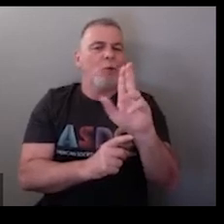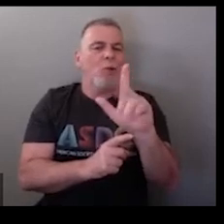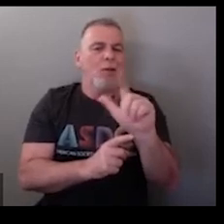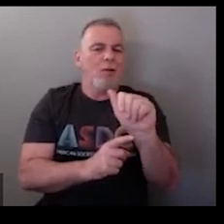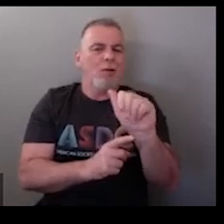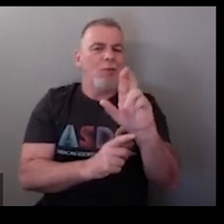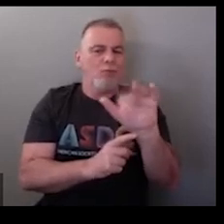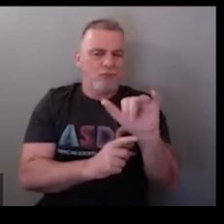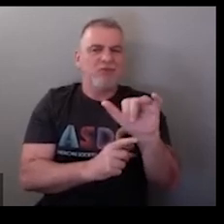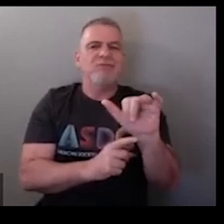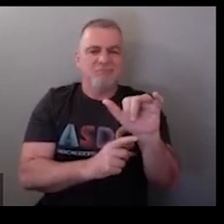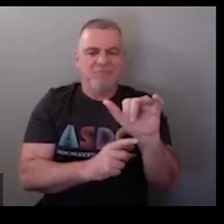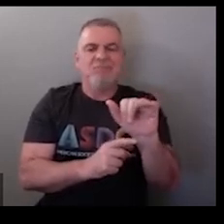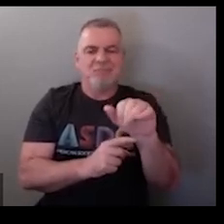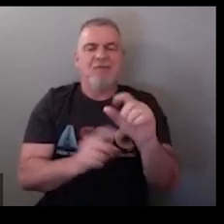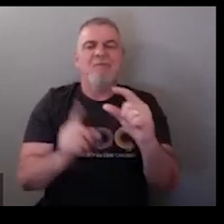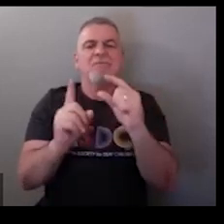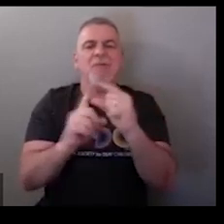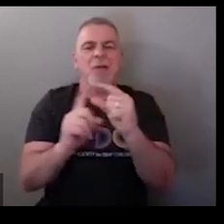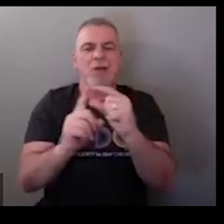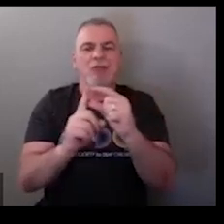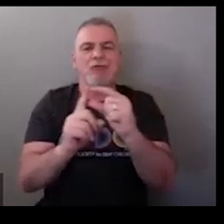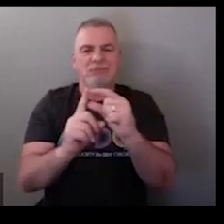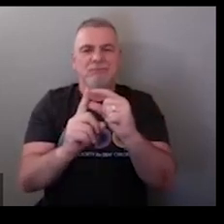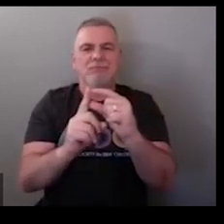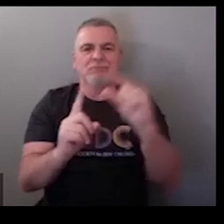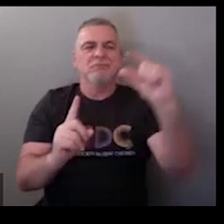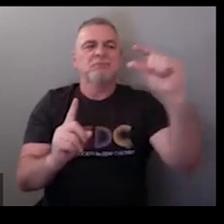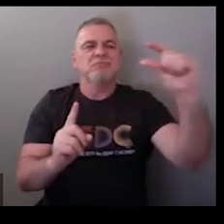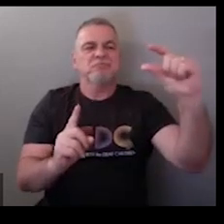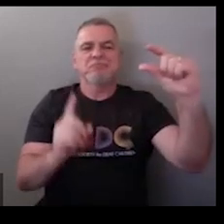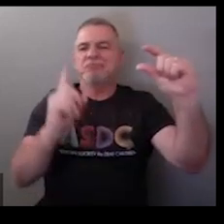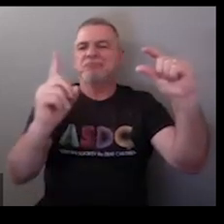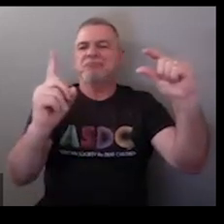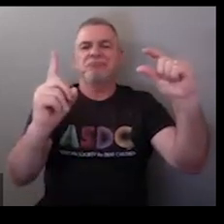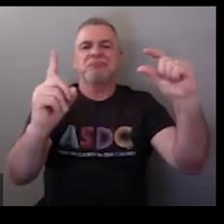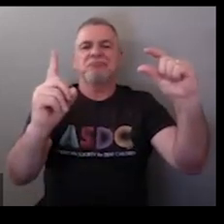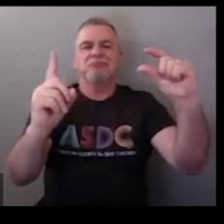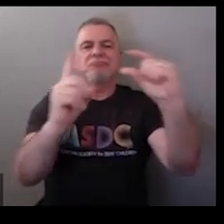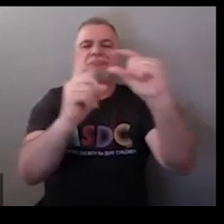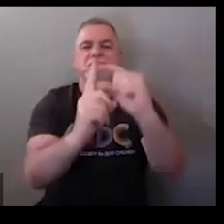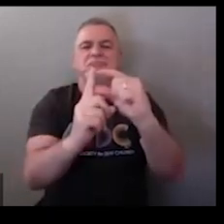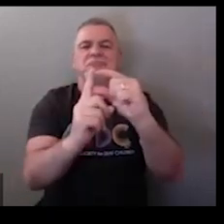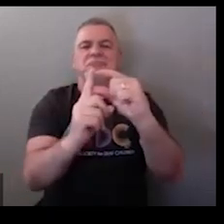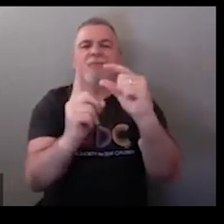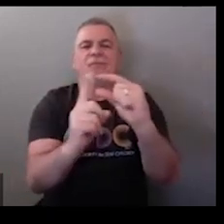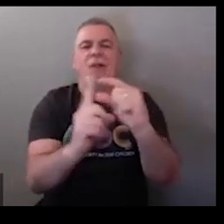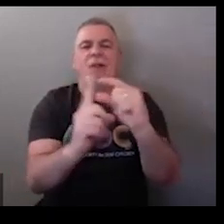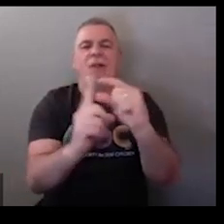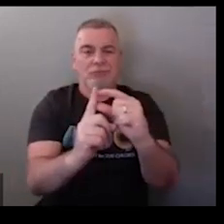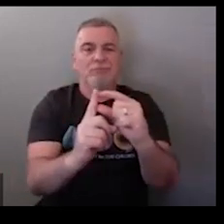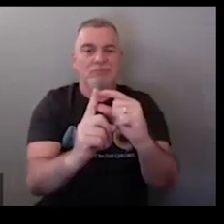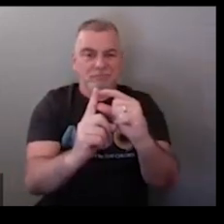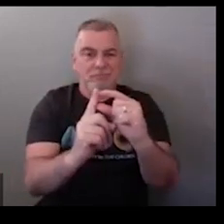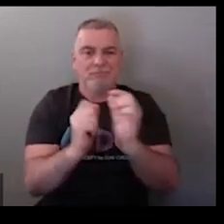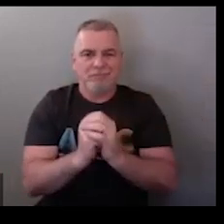okay so word or vocabulary so so you have this hand shape the pointer finger and the